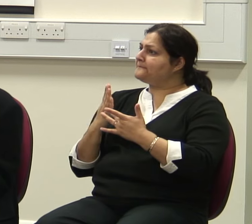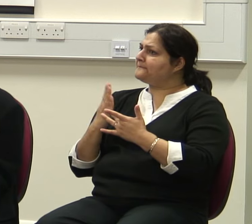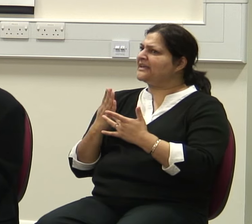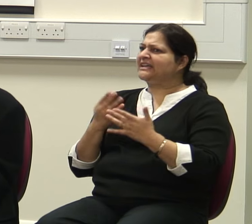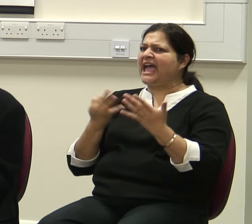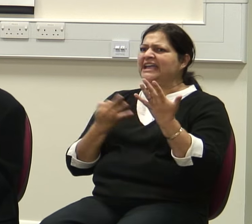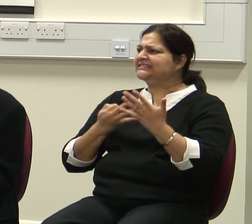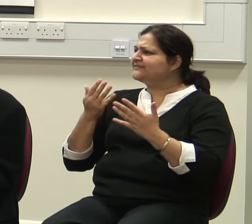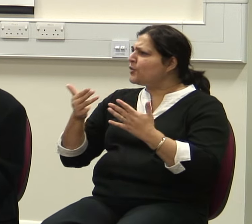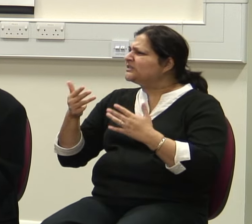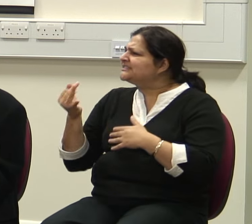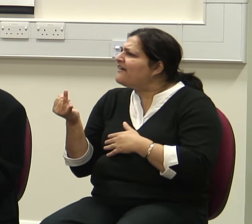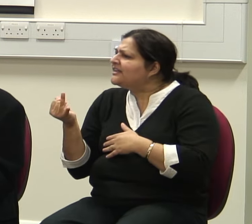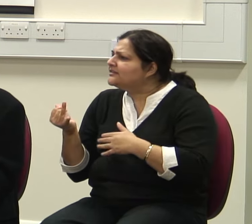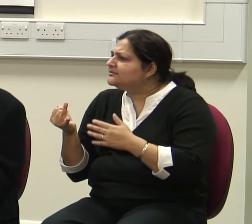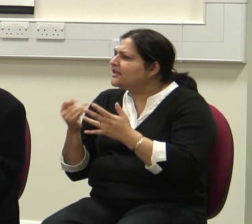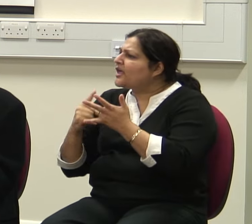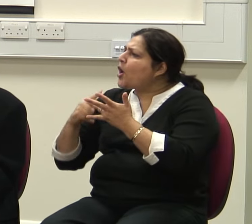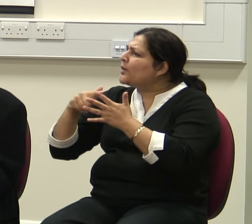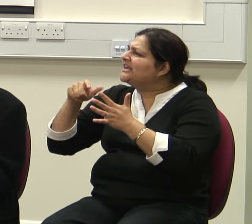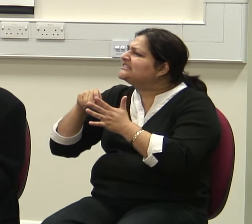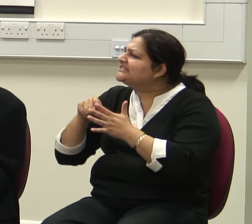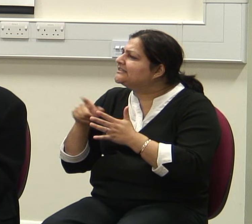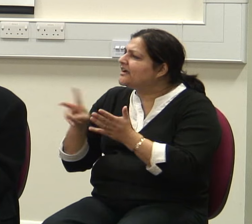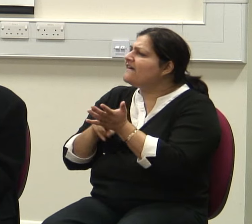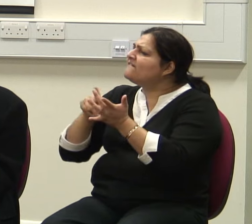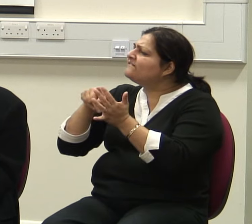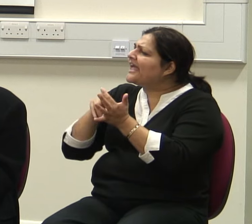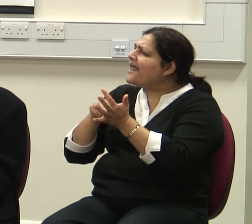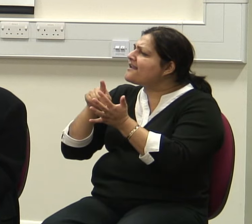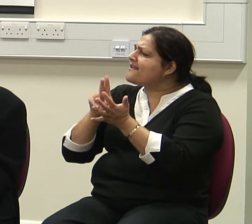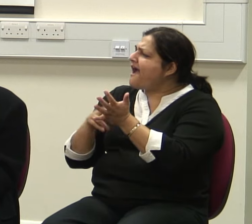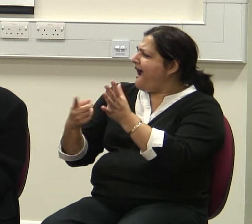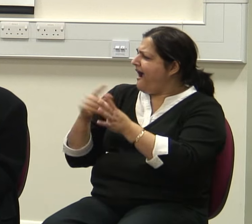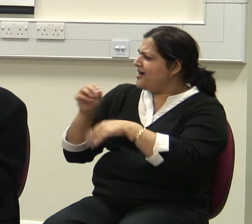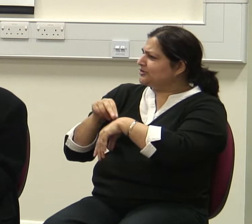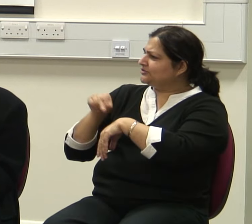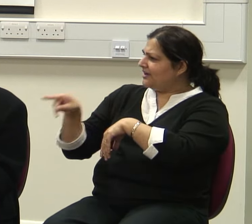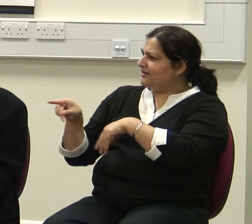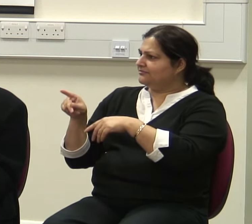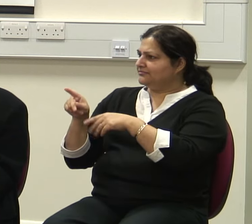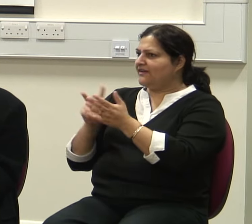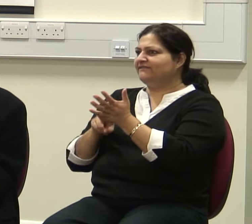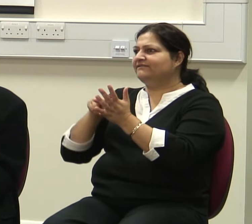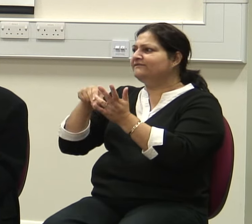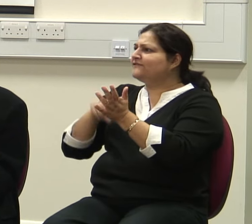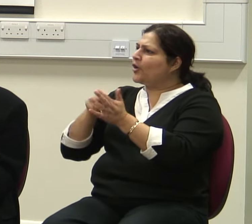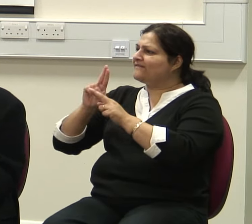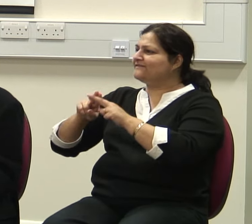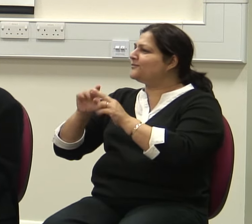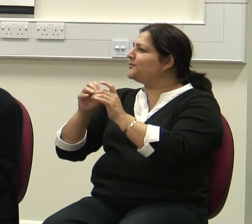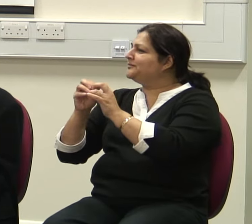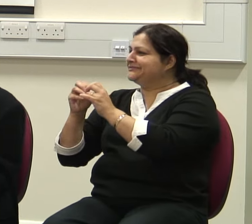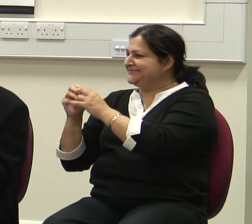coined. Go to the OED. It was coined by a Viennese doctor named Fromm Feutersleben. The OED said